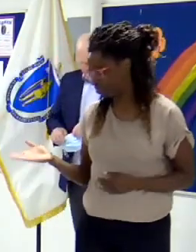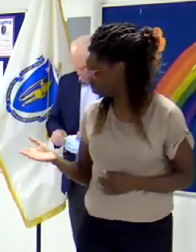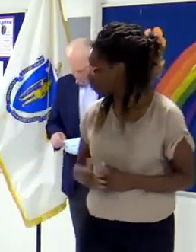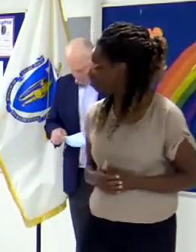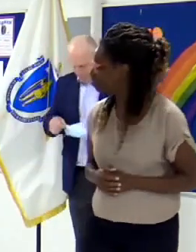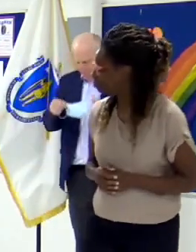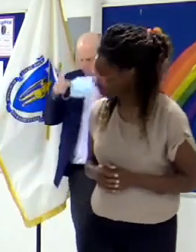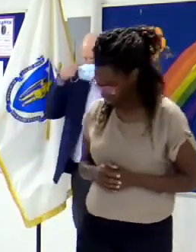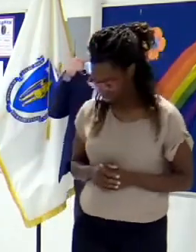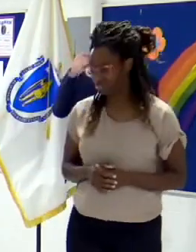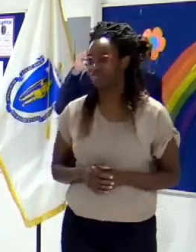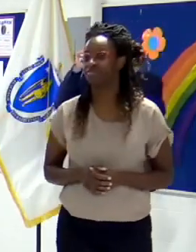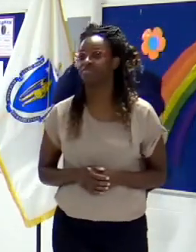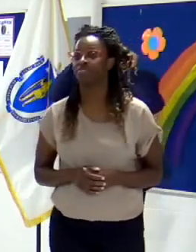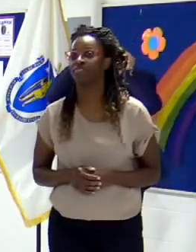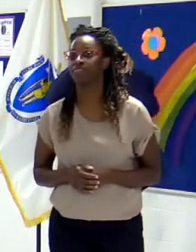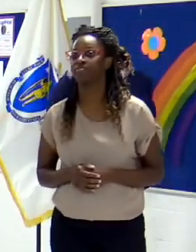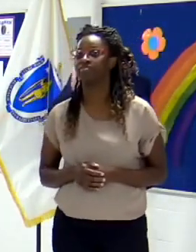Thank you very much,